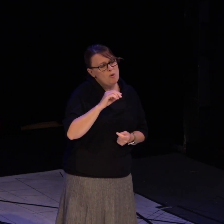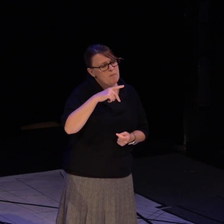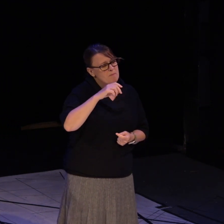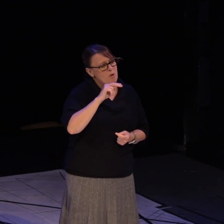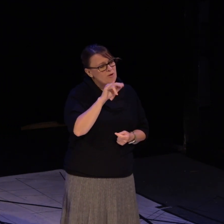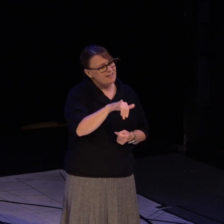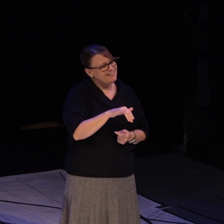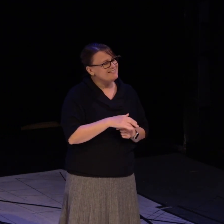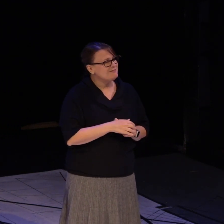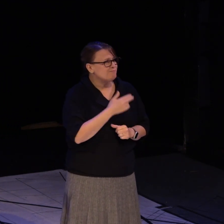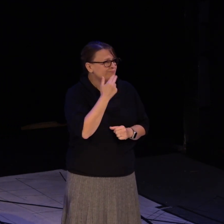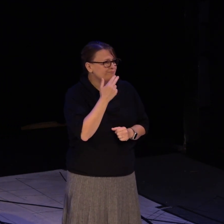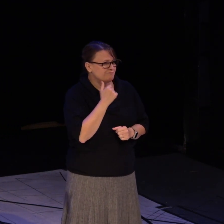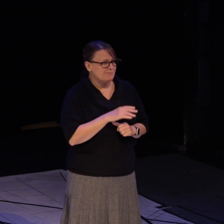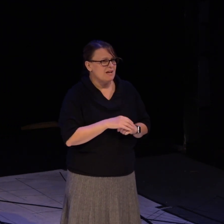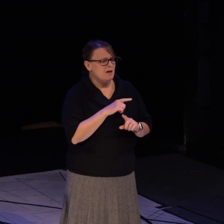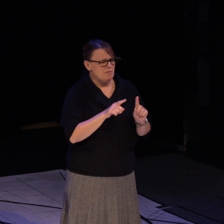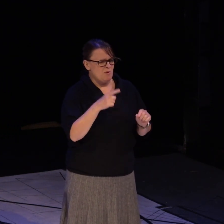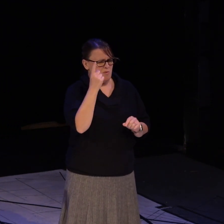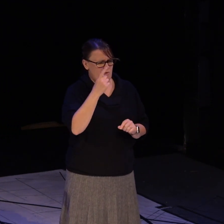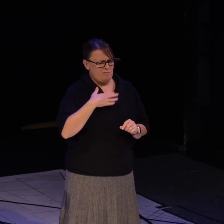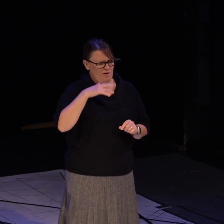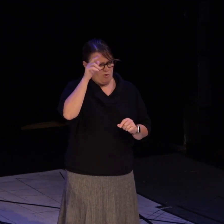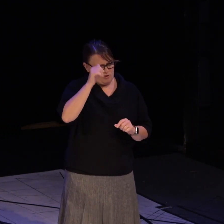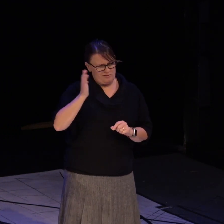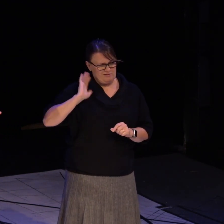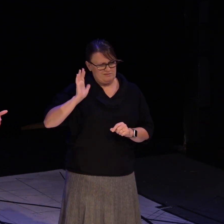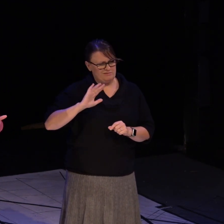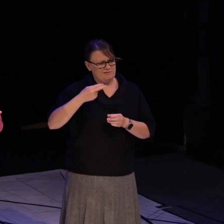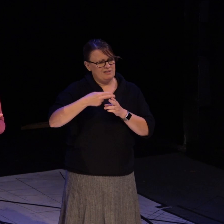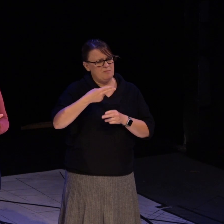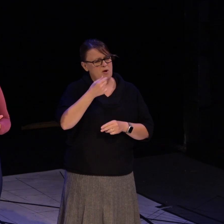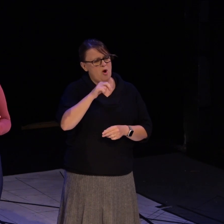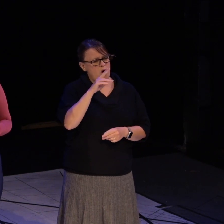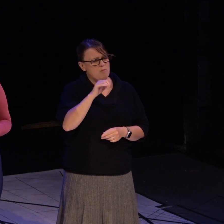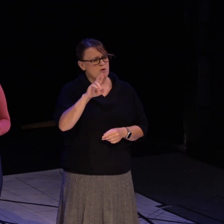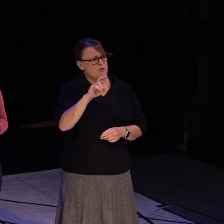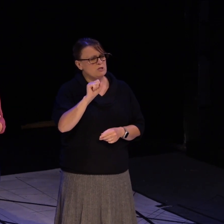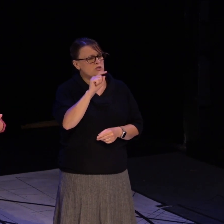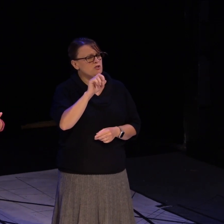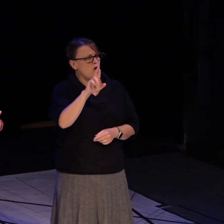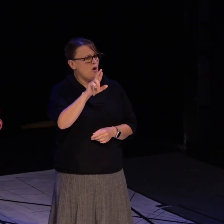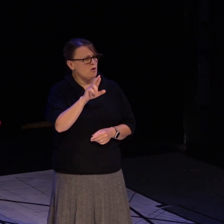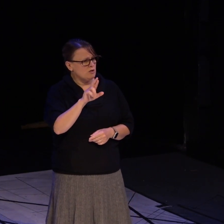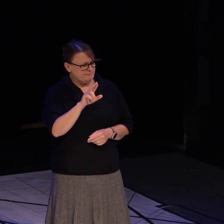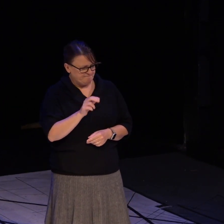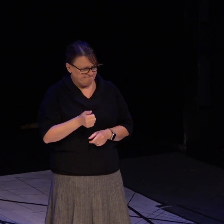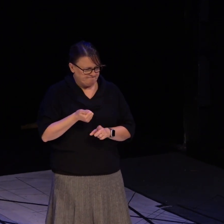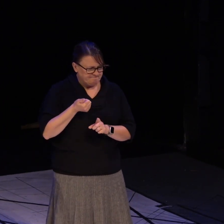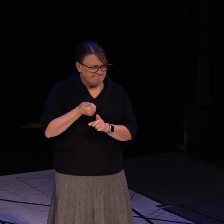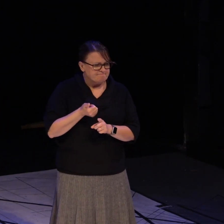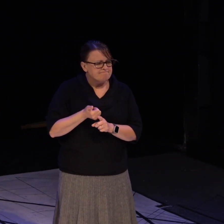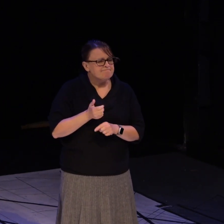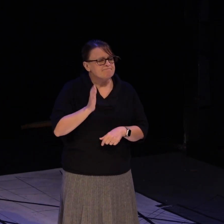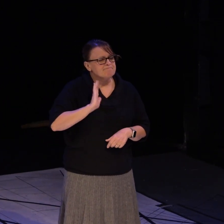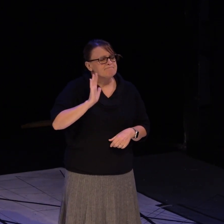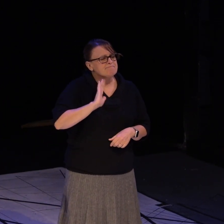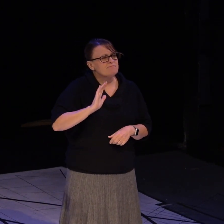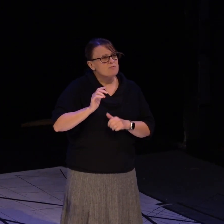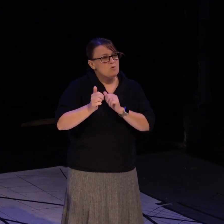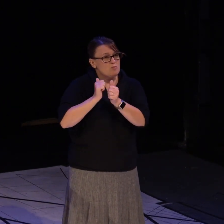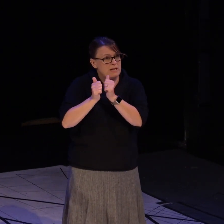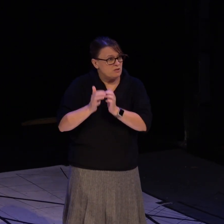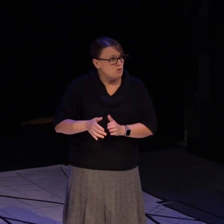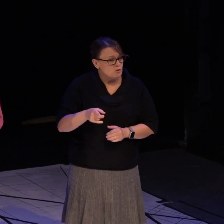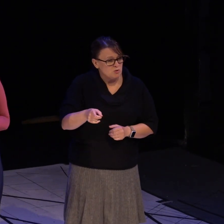previous horses, the Harbor Star, he had a fantastic racing career prior to entering my life. He